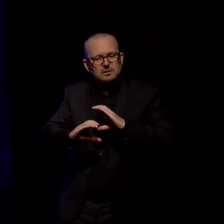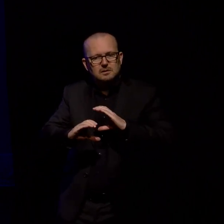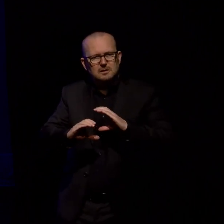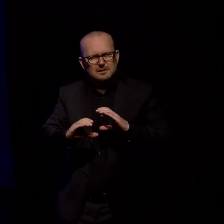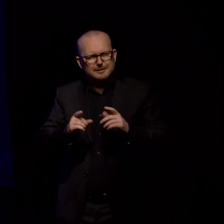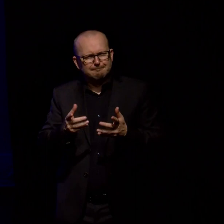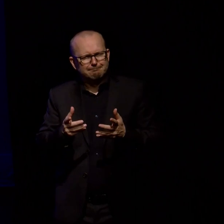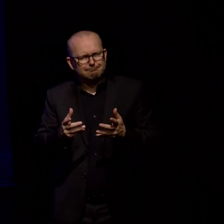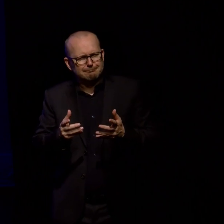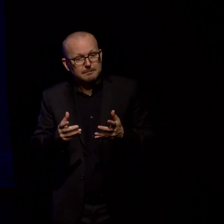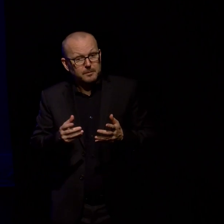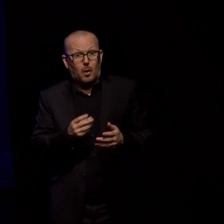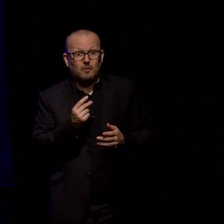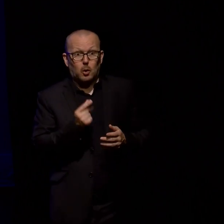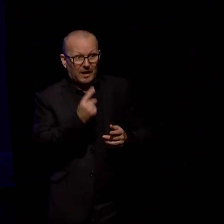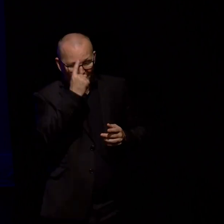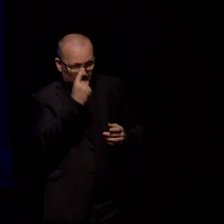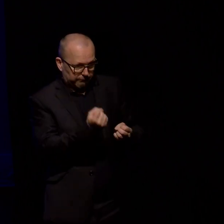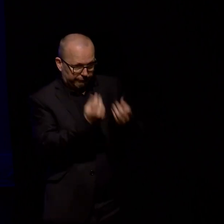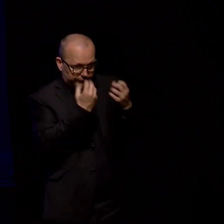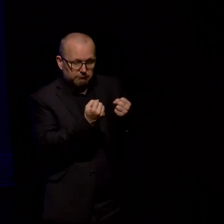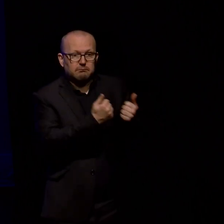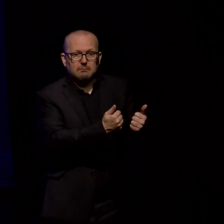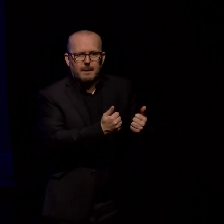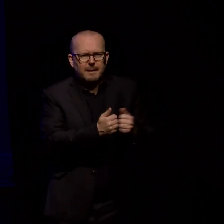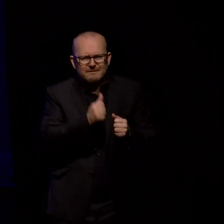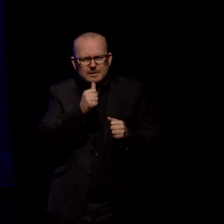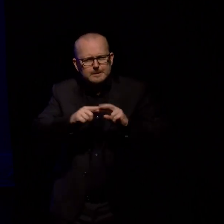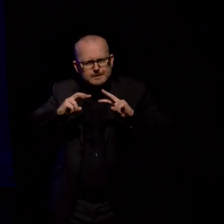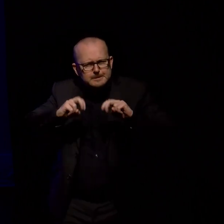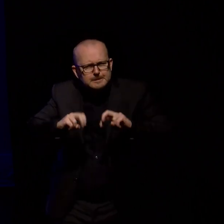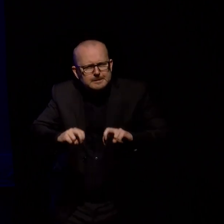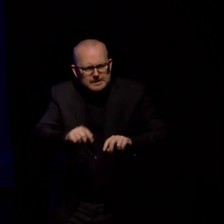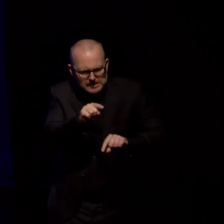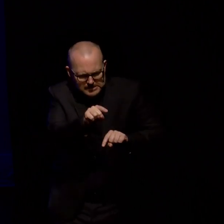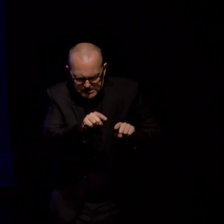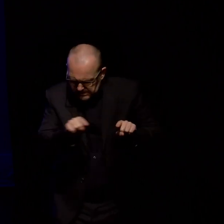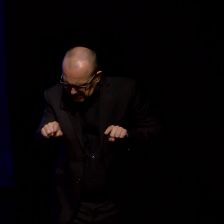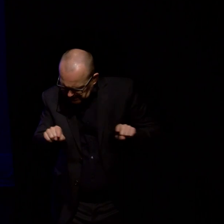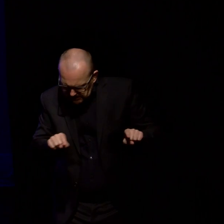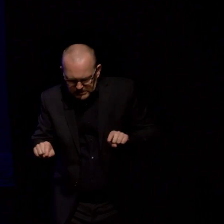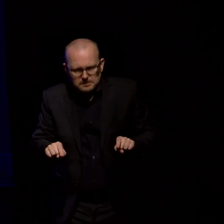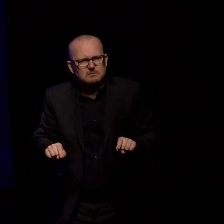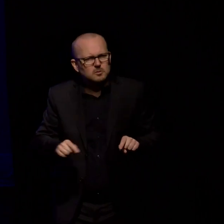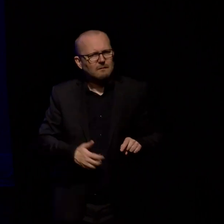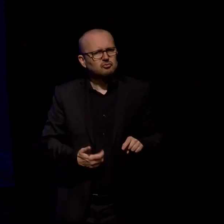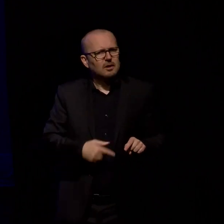thinking but not so good when somebody needs to decode the language of the map